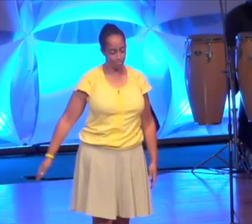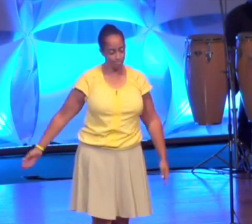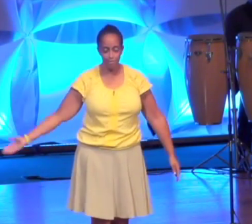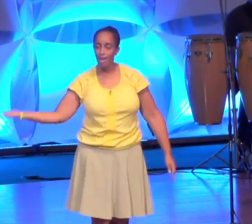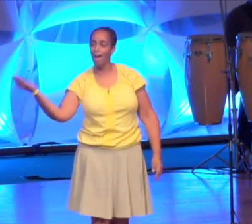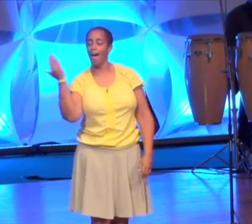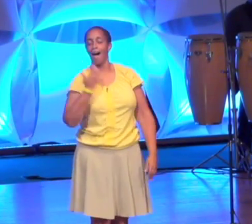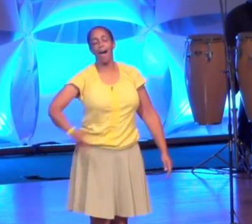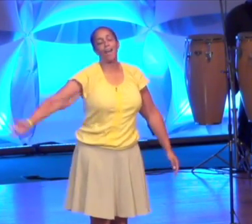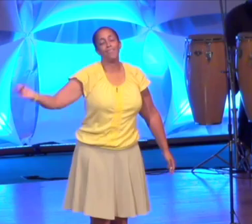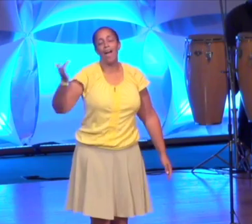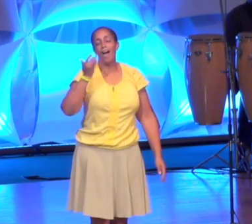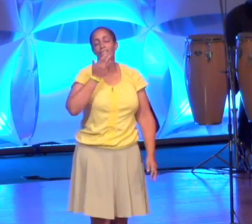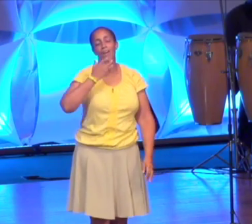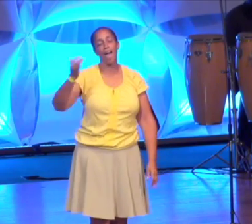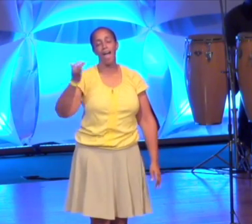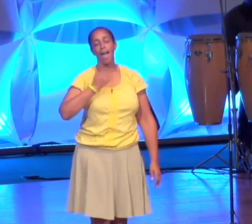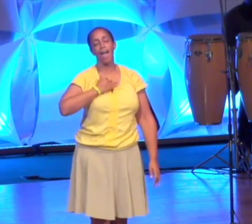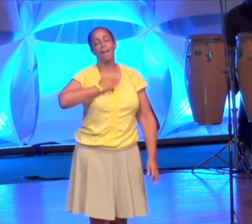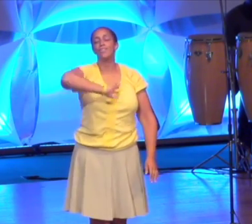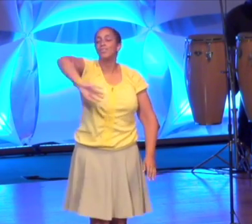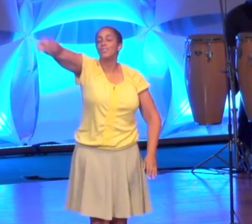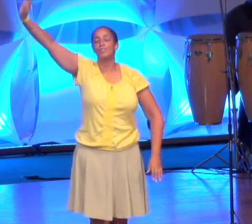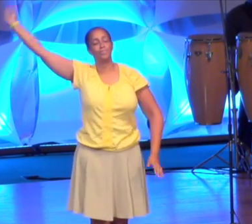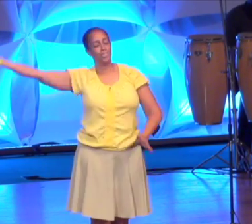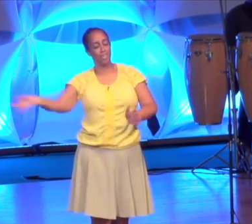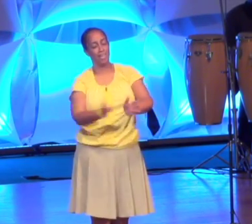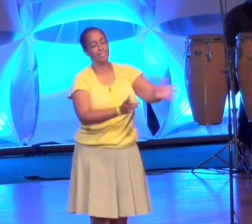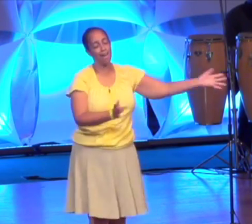I'd rather have you, Jesus,